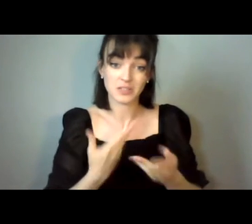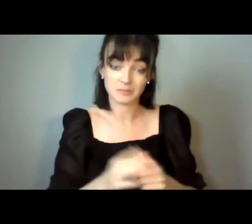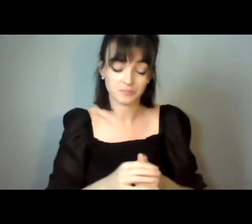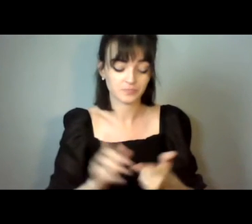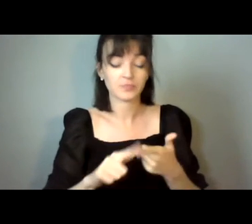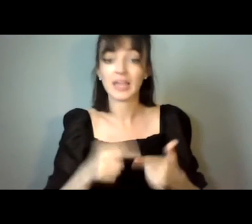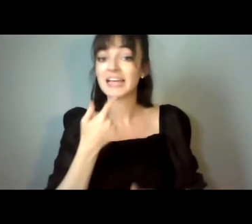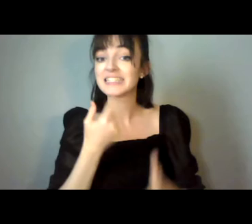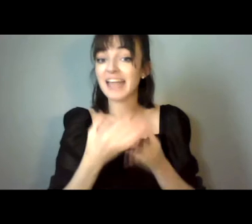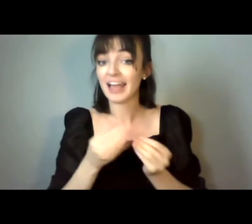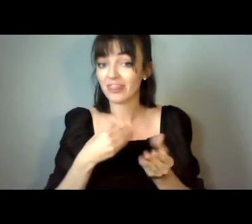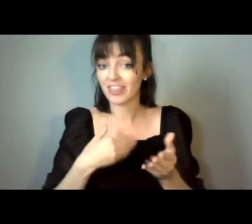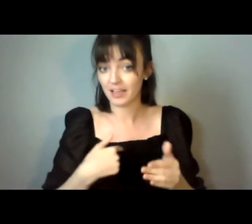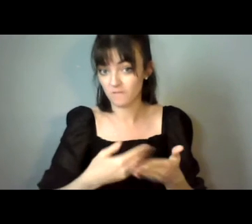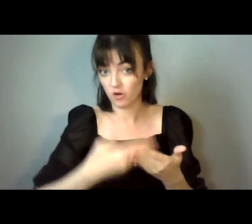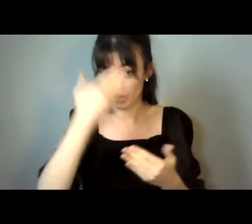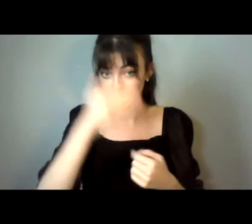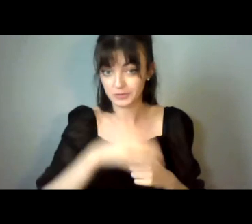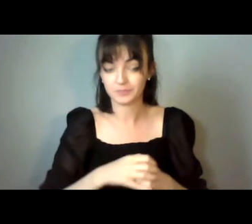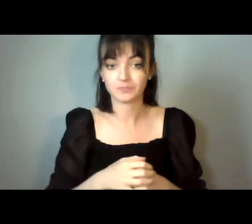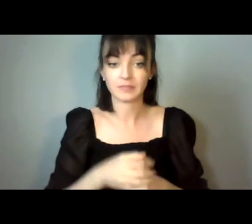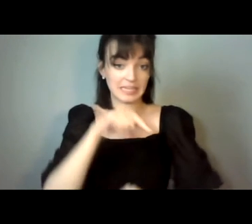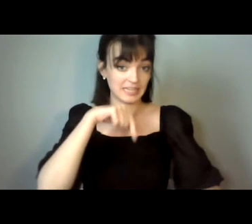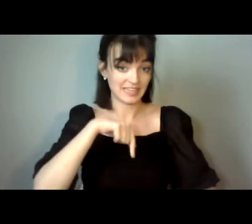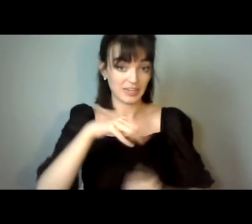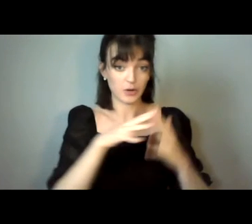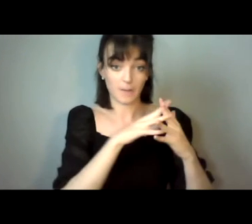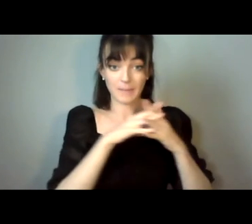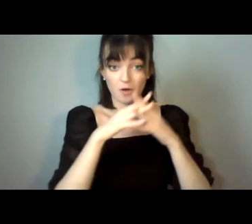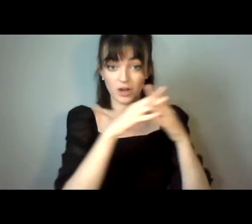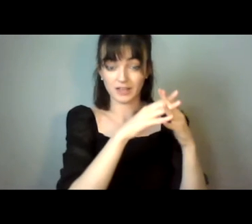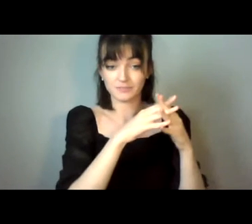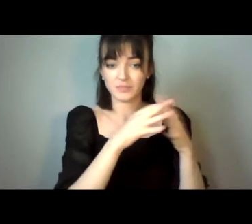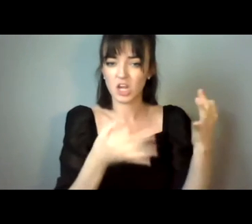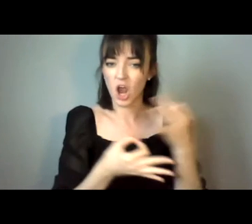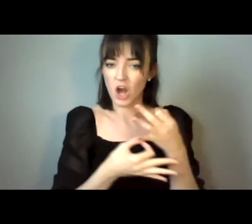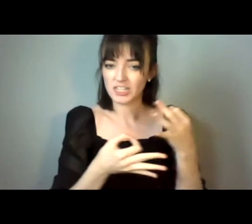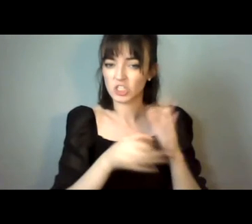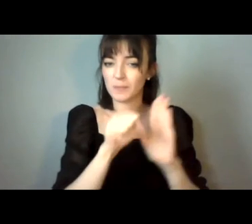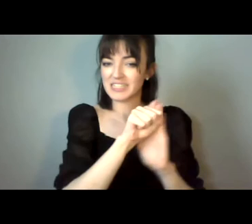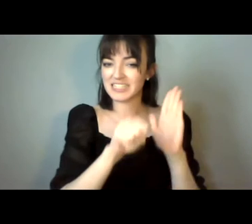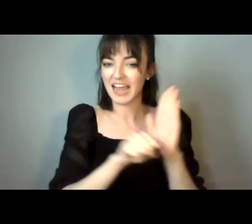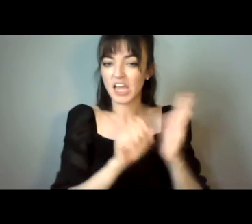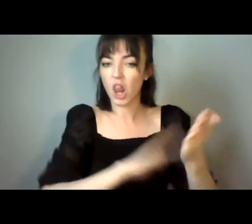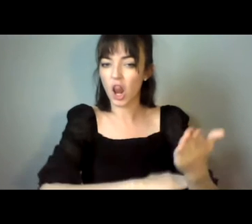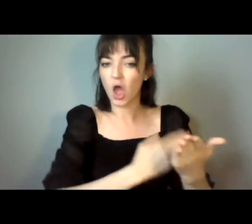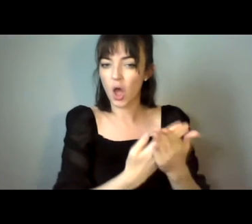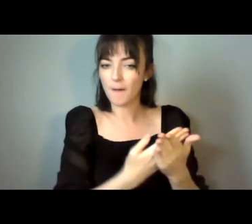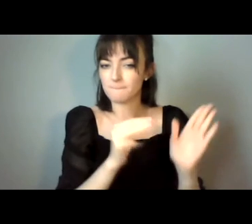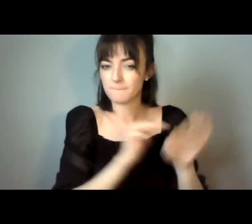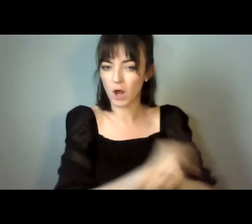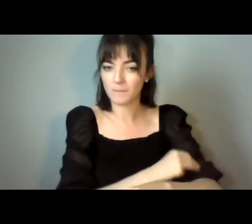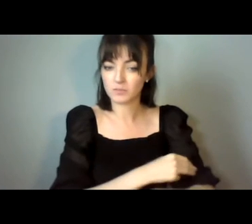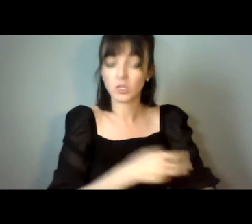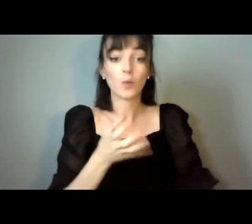we've learned is that here in America, guardianship is a state law issue. So with 50 states,